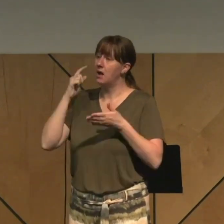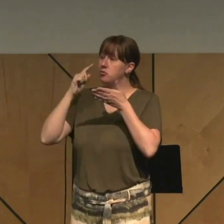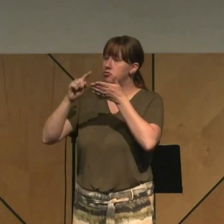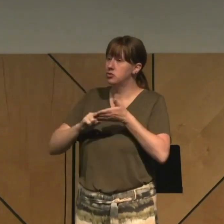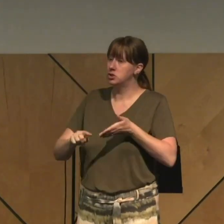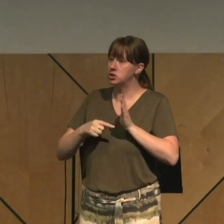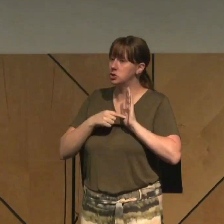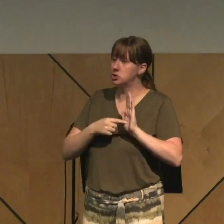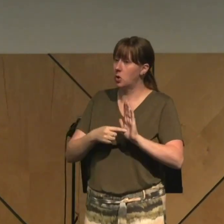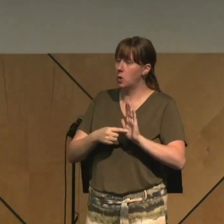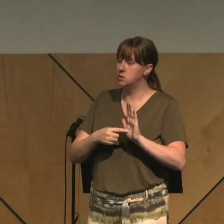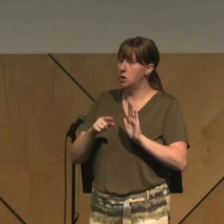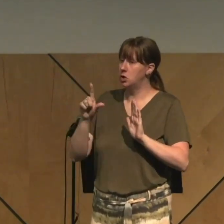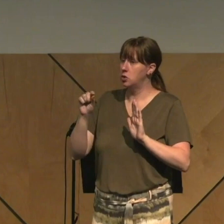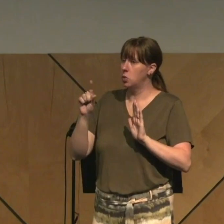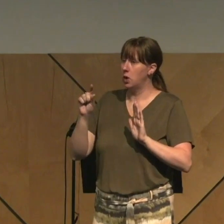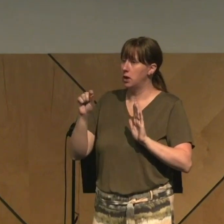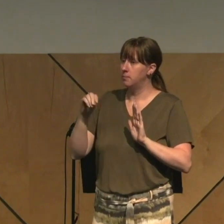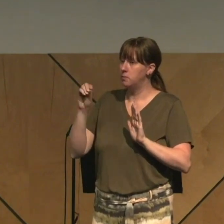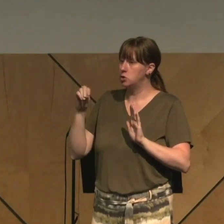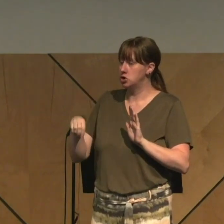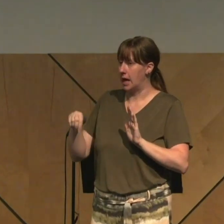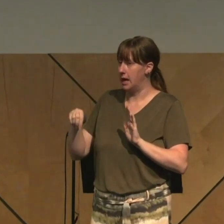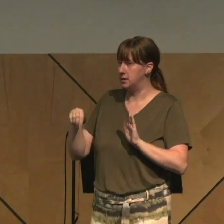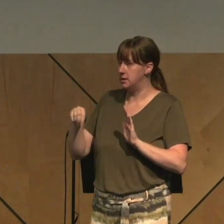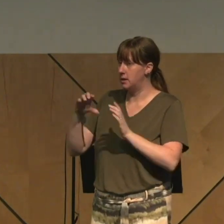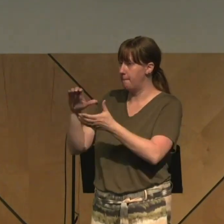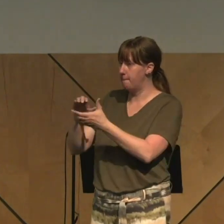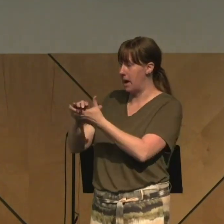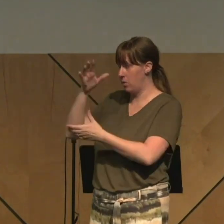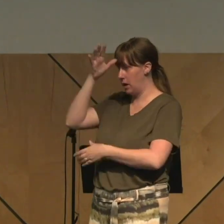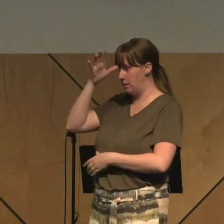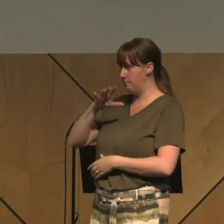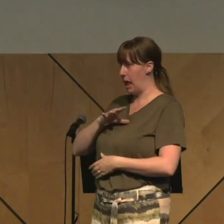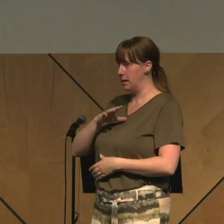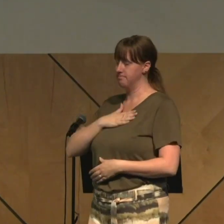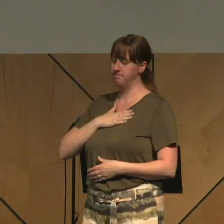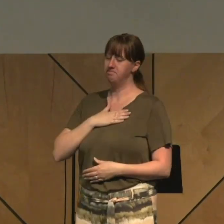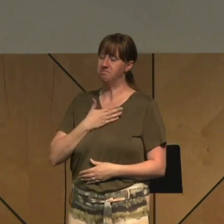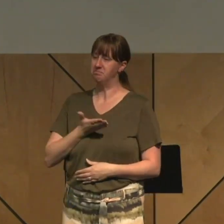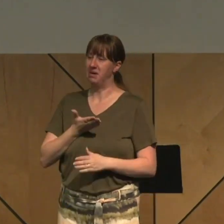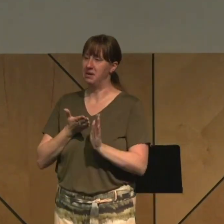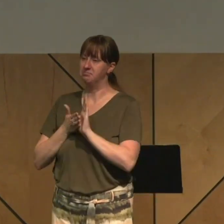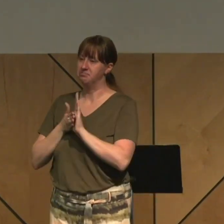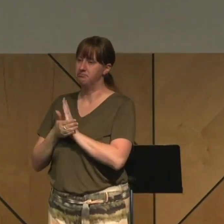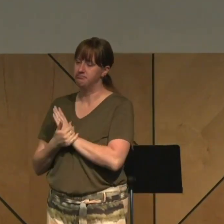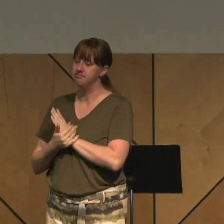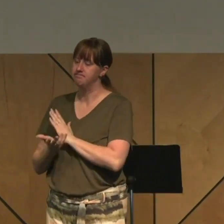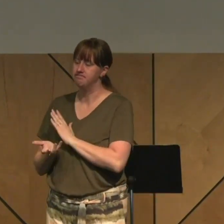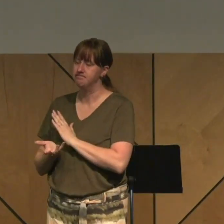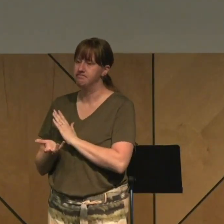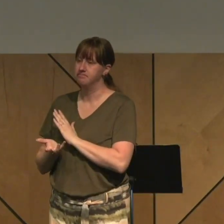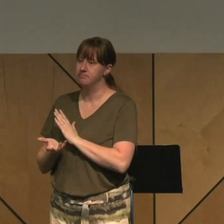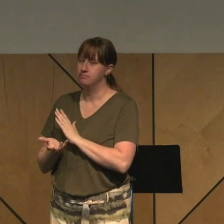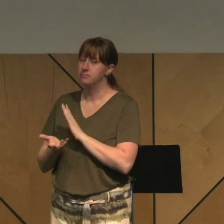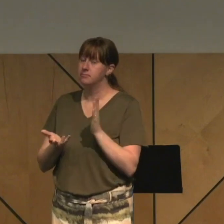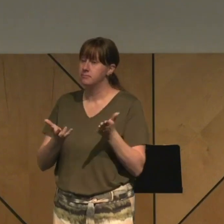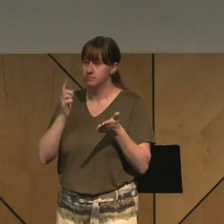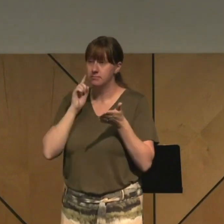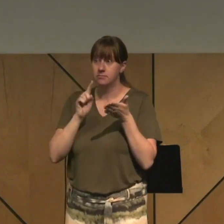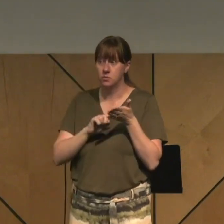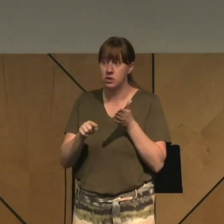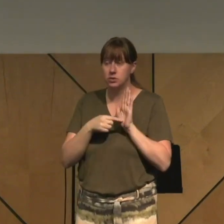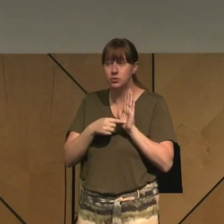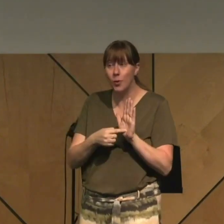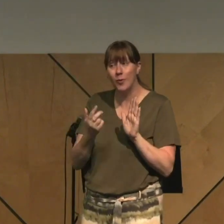20% of married men have admitted to committing adultery against their spouse. But the same study